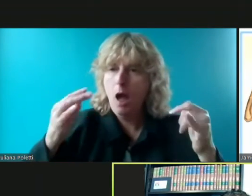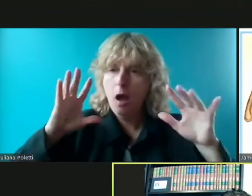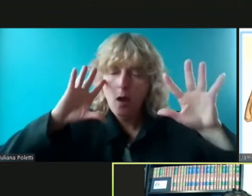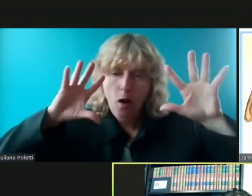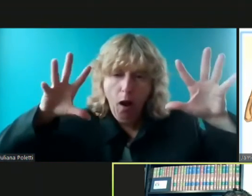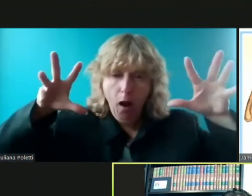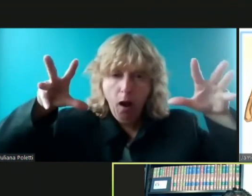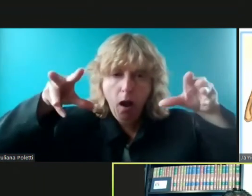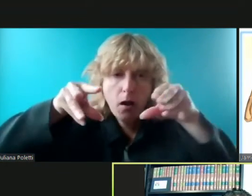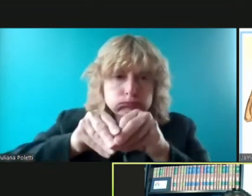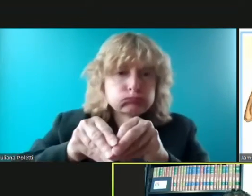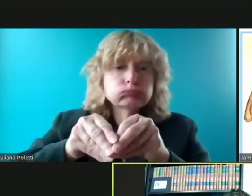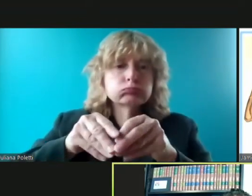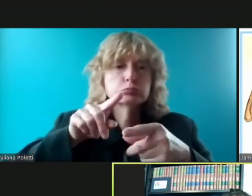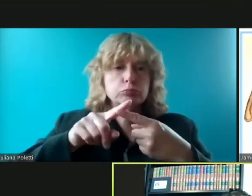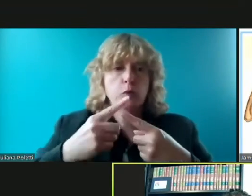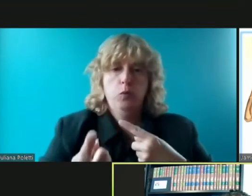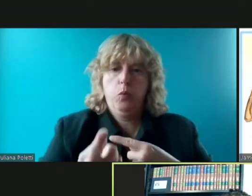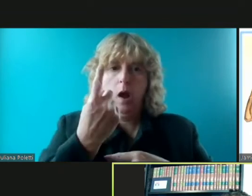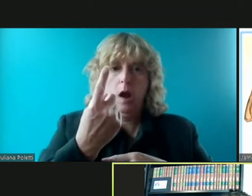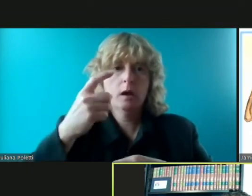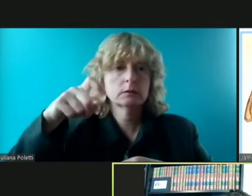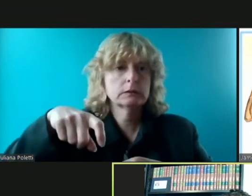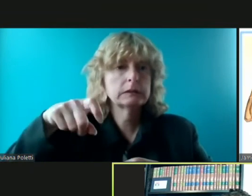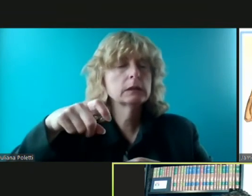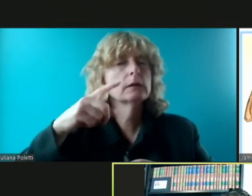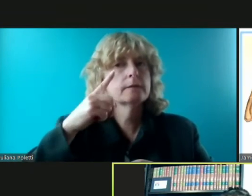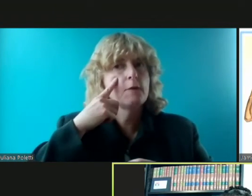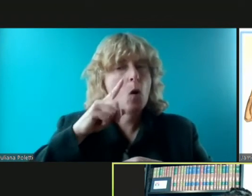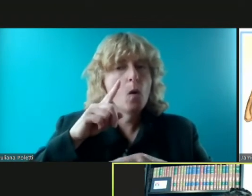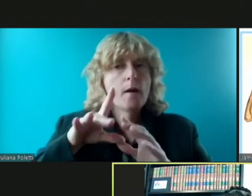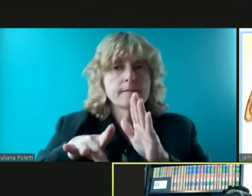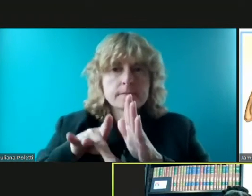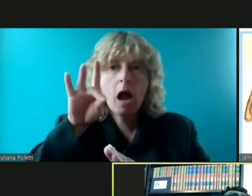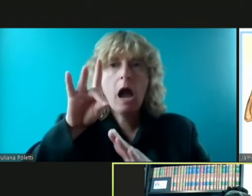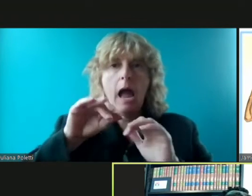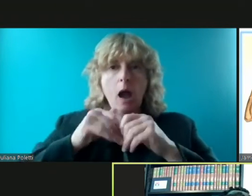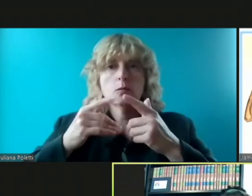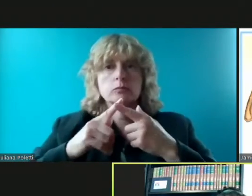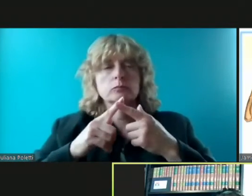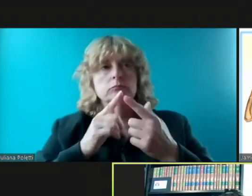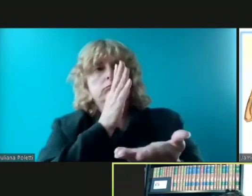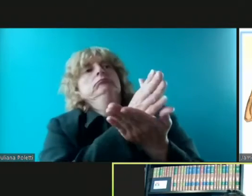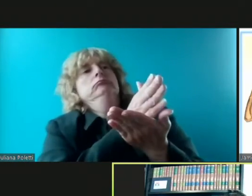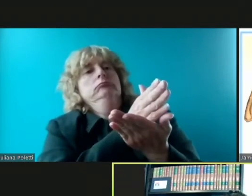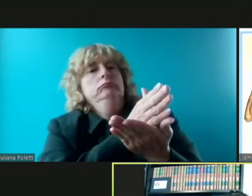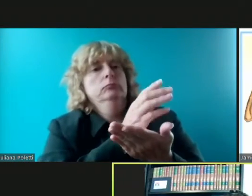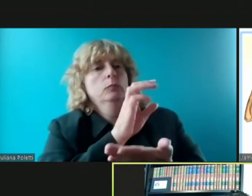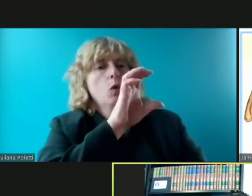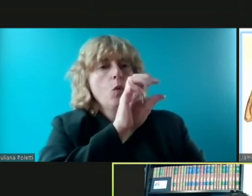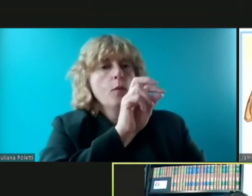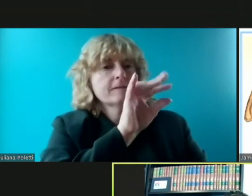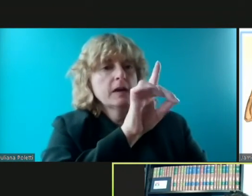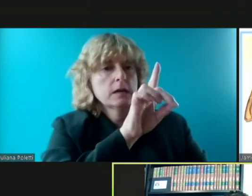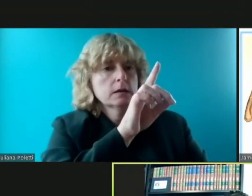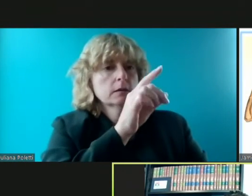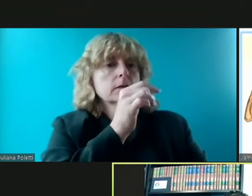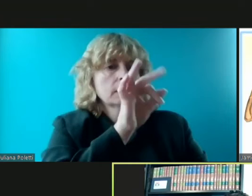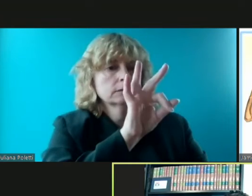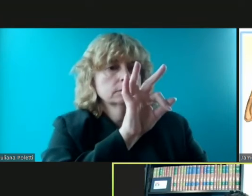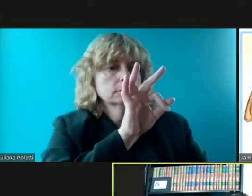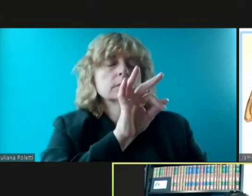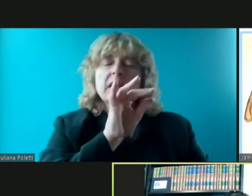to one need and that is to find a way to counteract covet 19 and so um it has been my